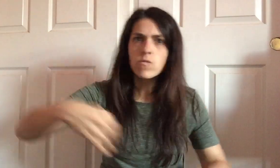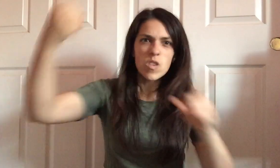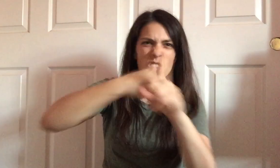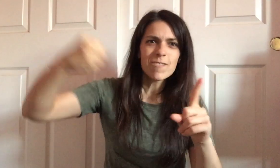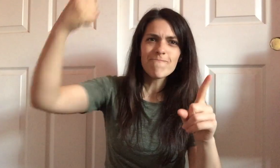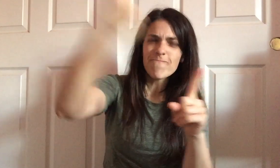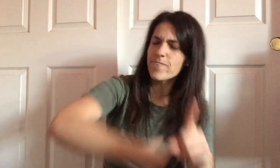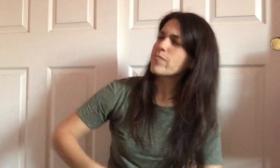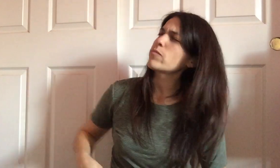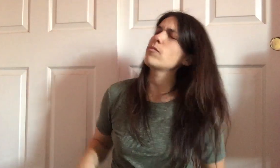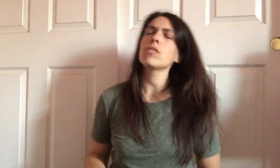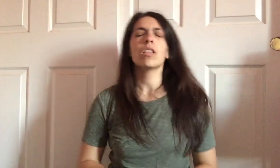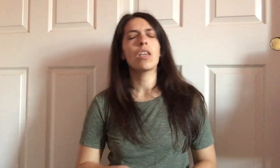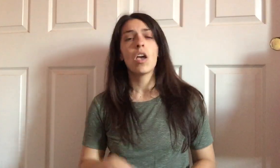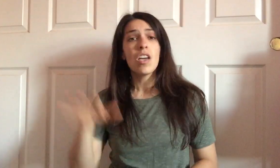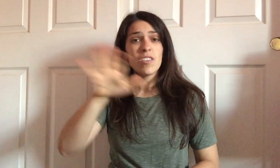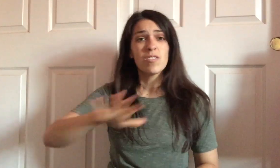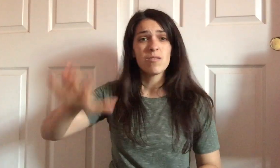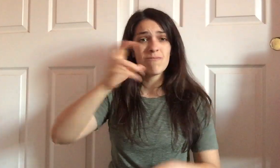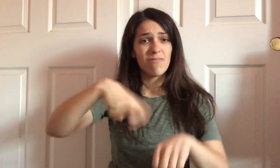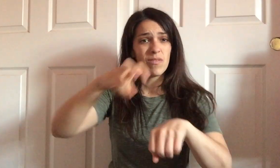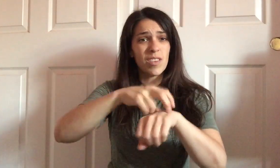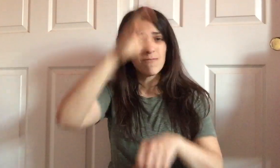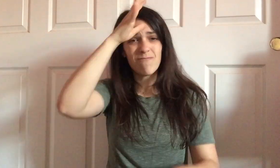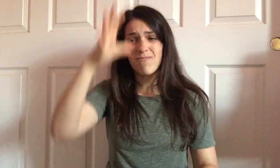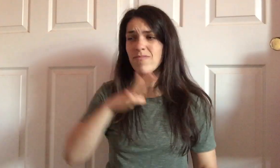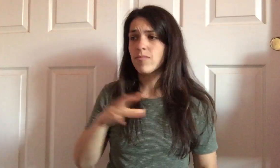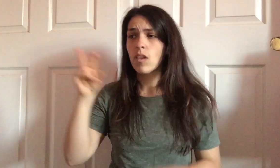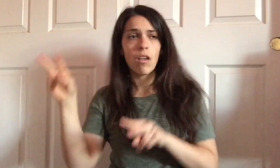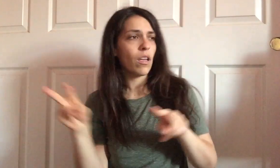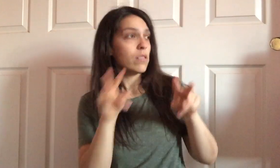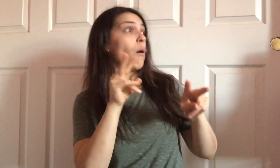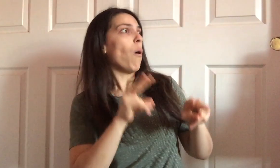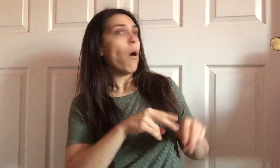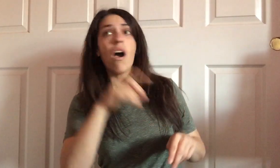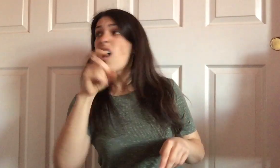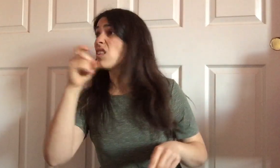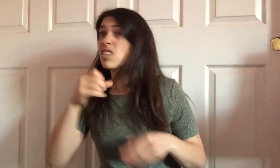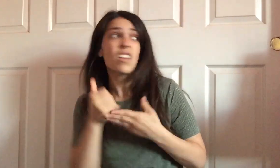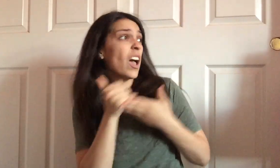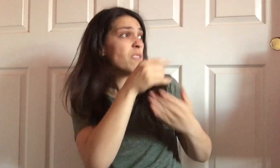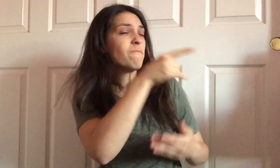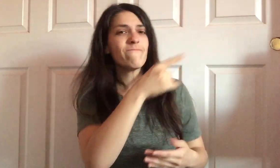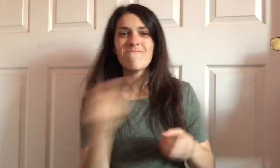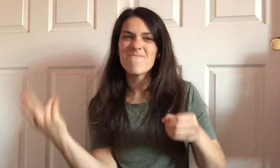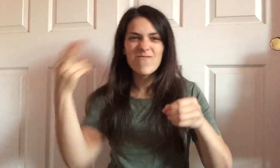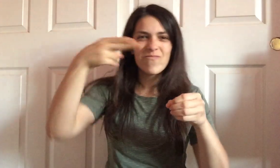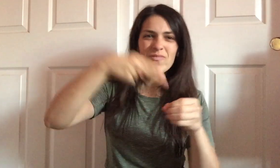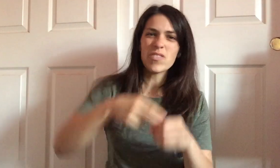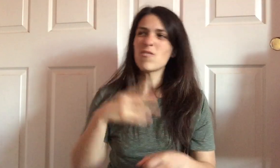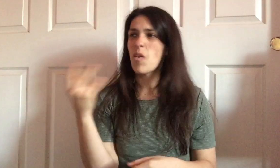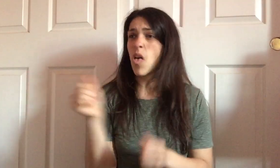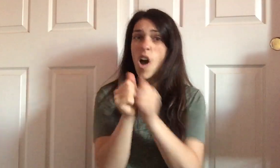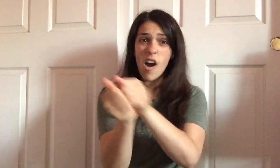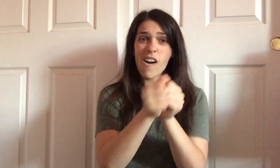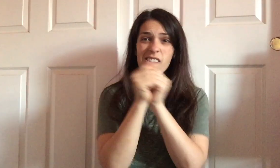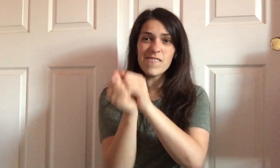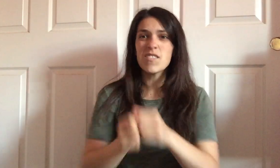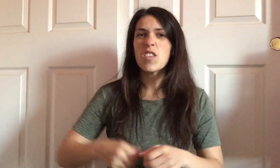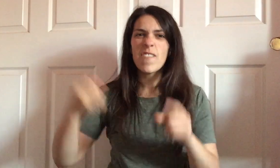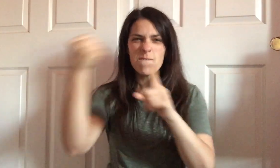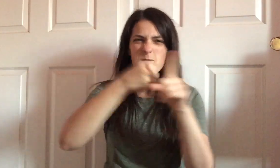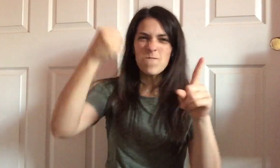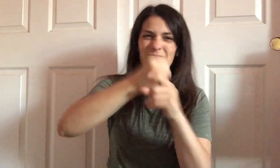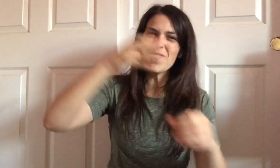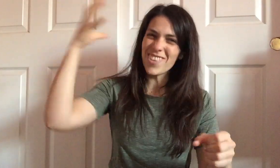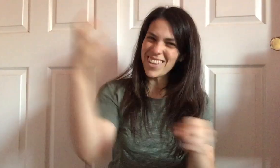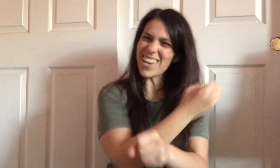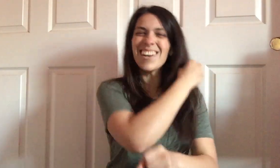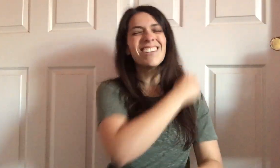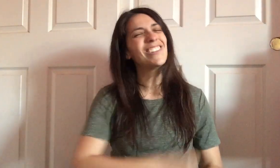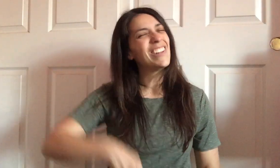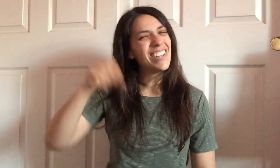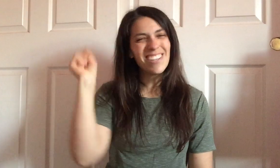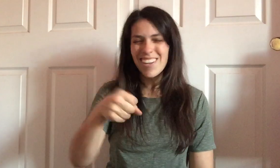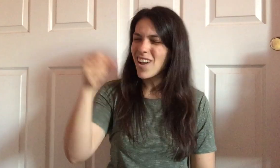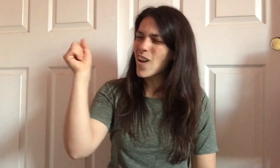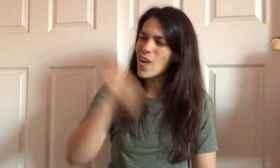the